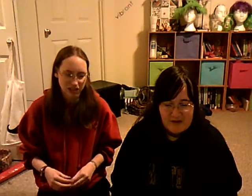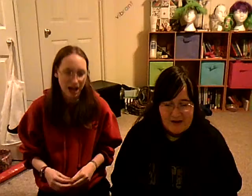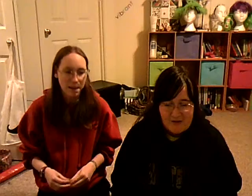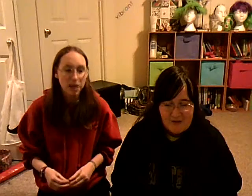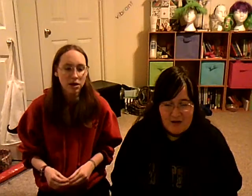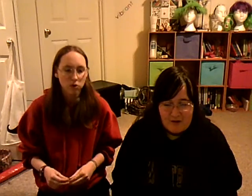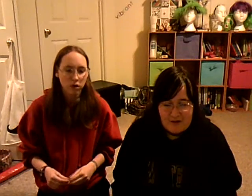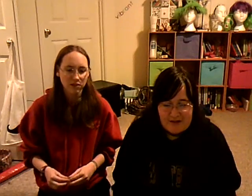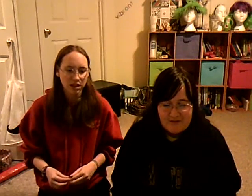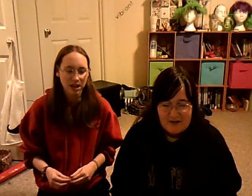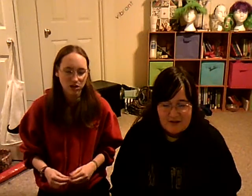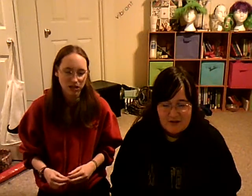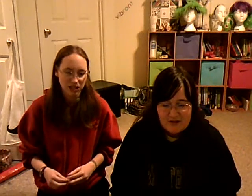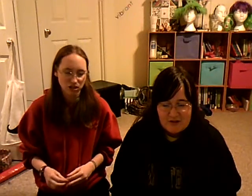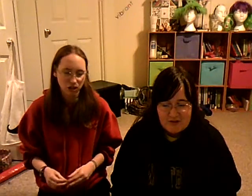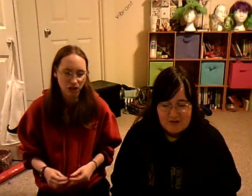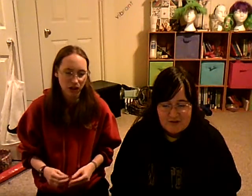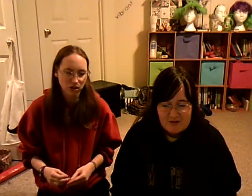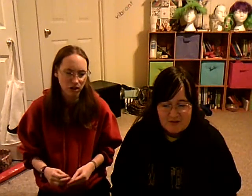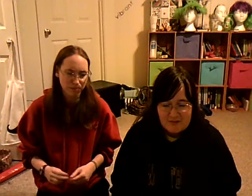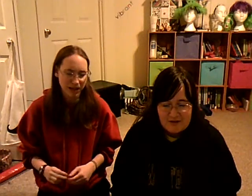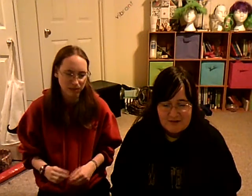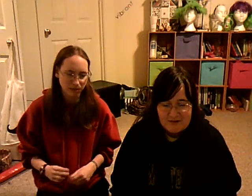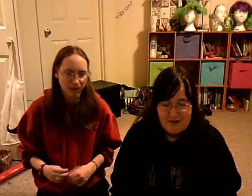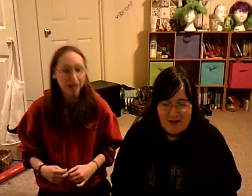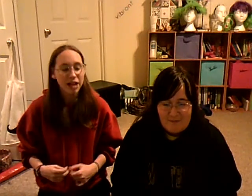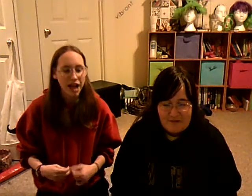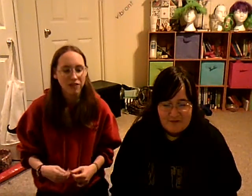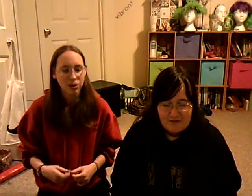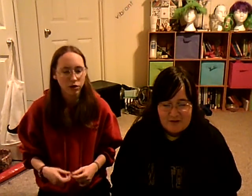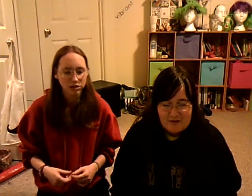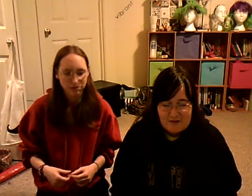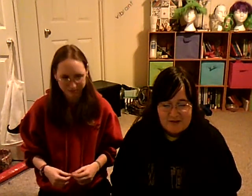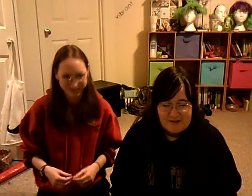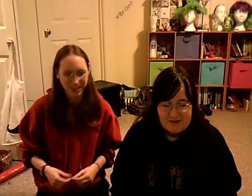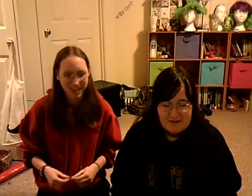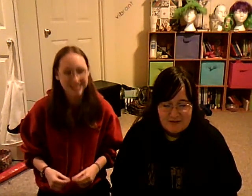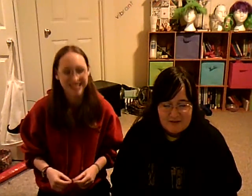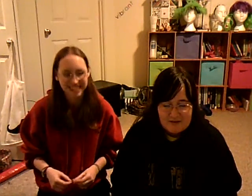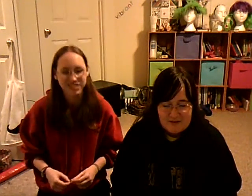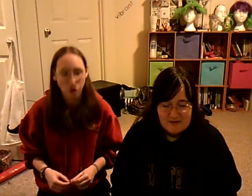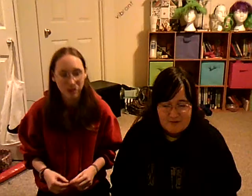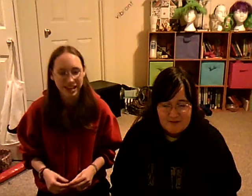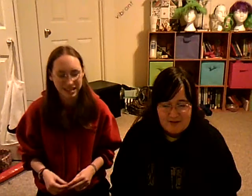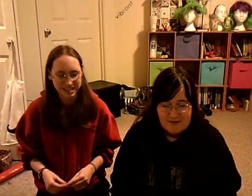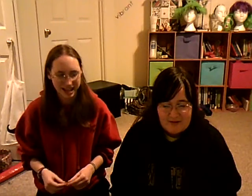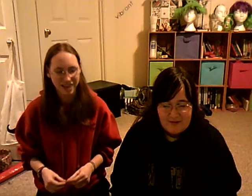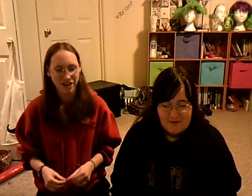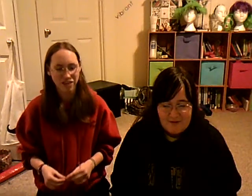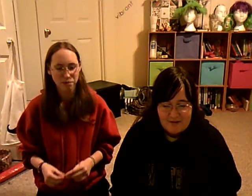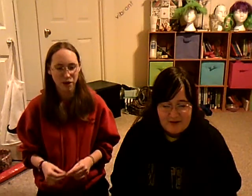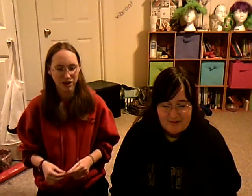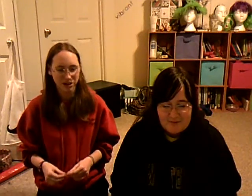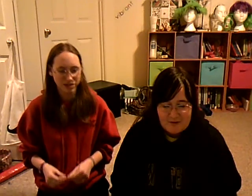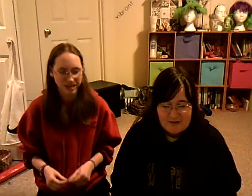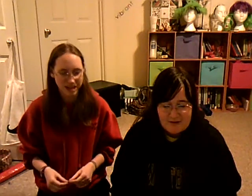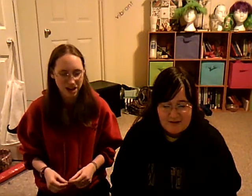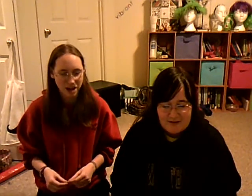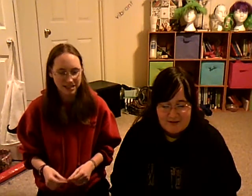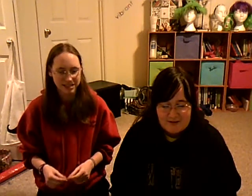time. Quarks have electric charge of color, charge of matter, having clearance rings that exist solely inside of other particles and cannot exist